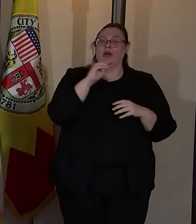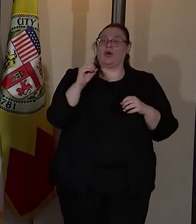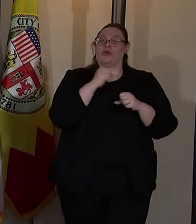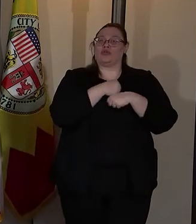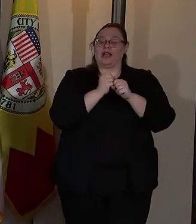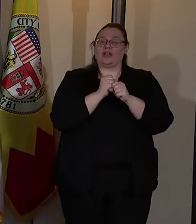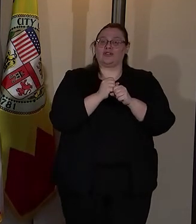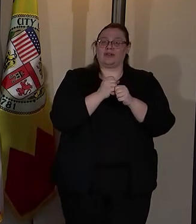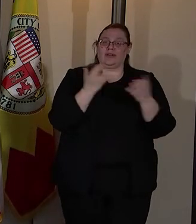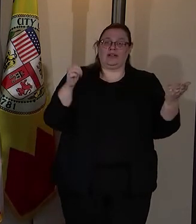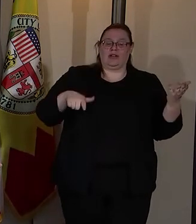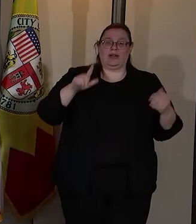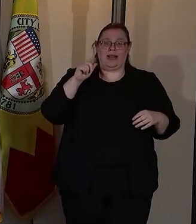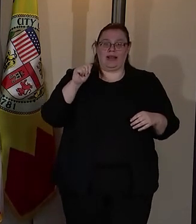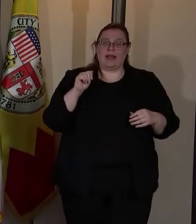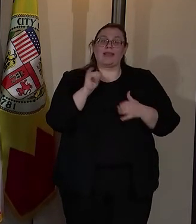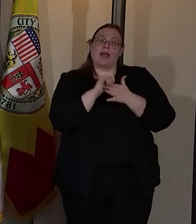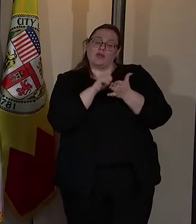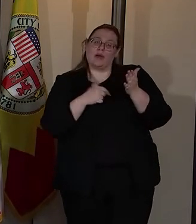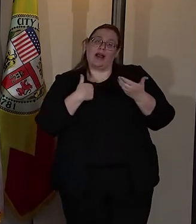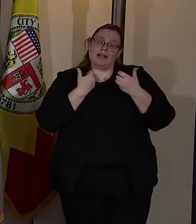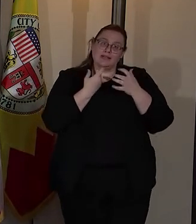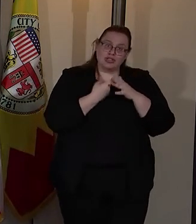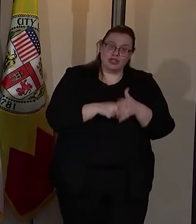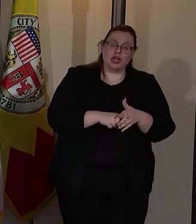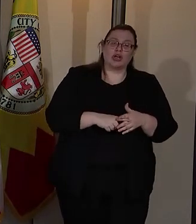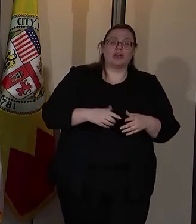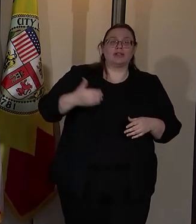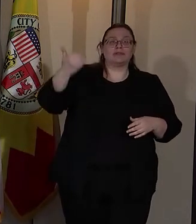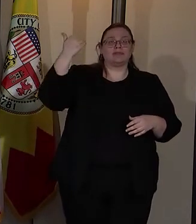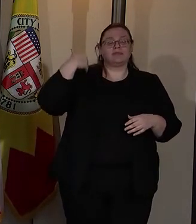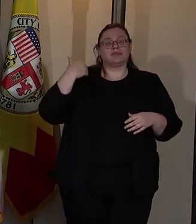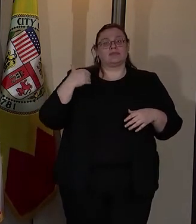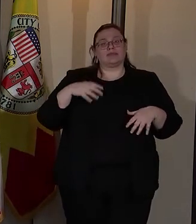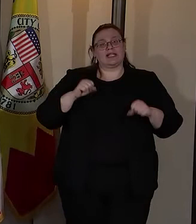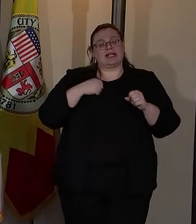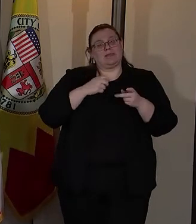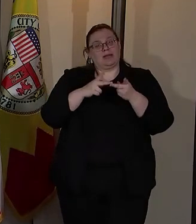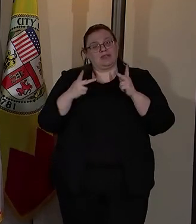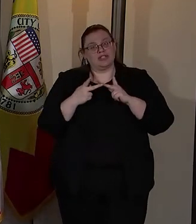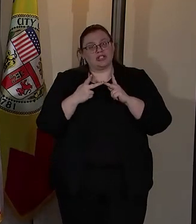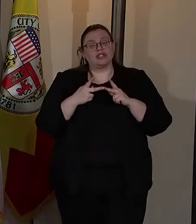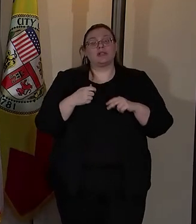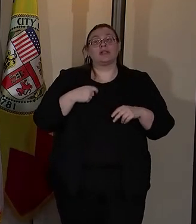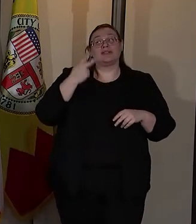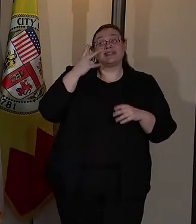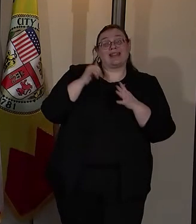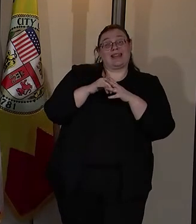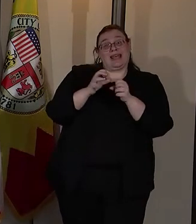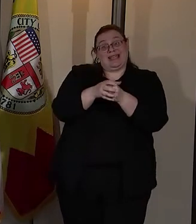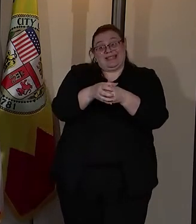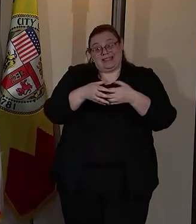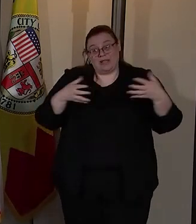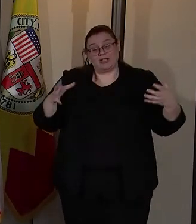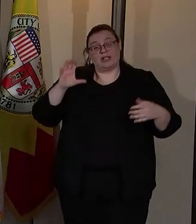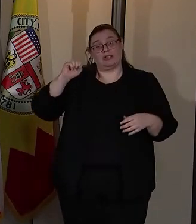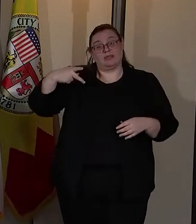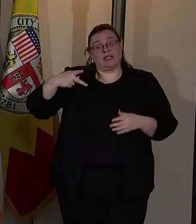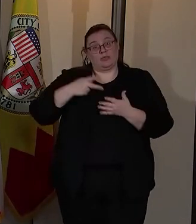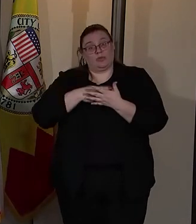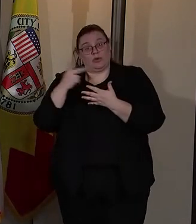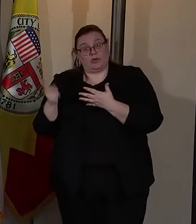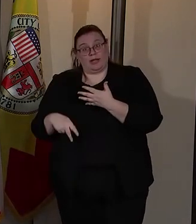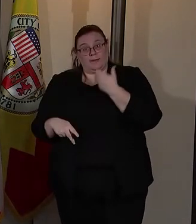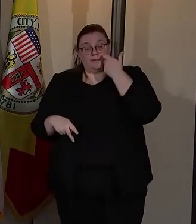here in Los Angeles. It's what I started in my remarks as taking my position was to see the expansion of the CSP program.